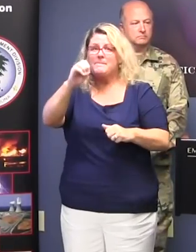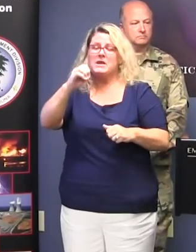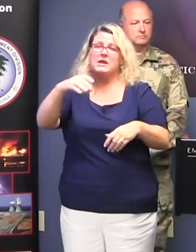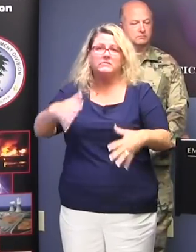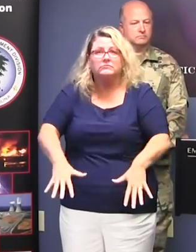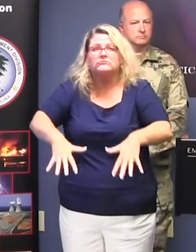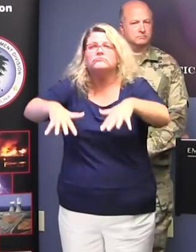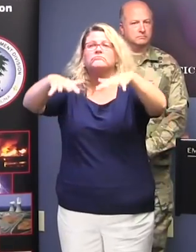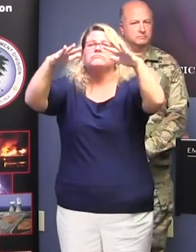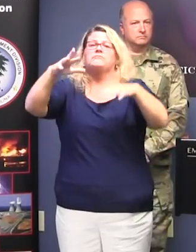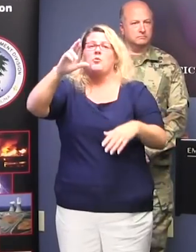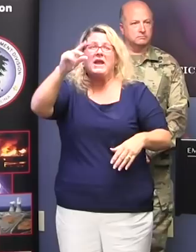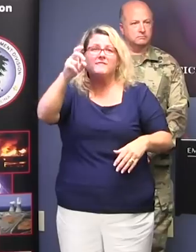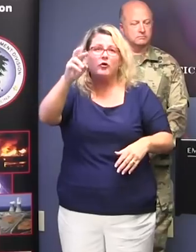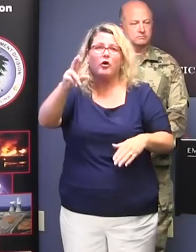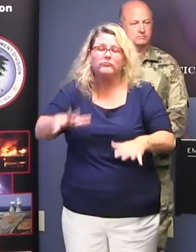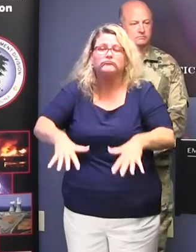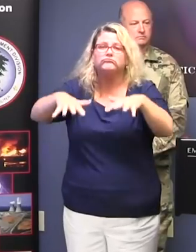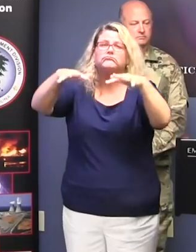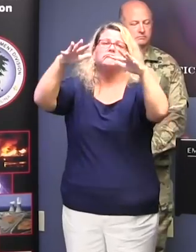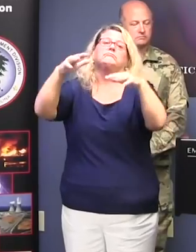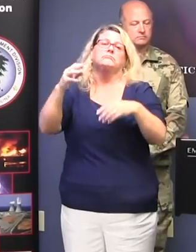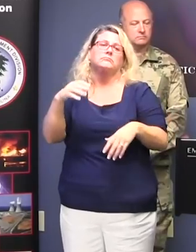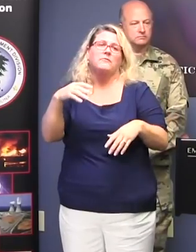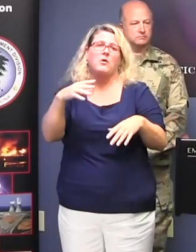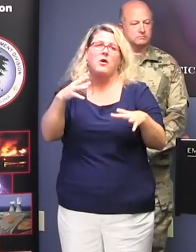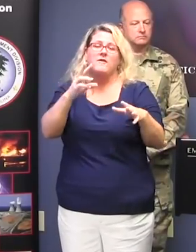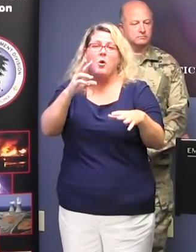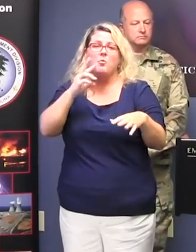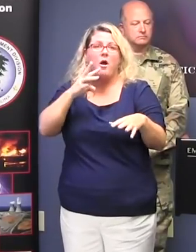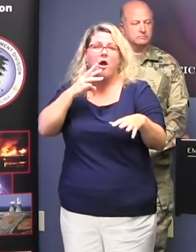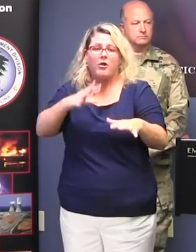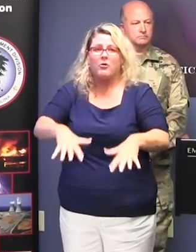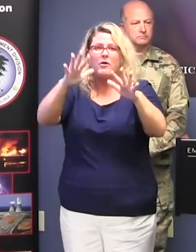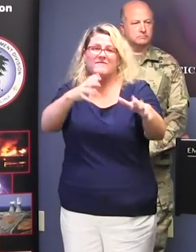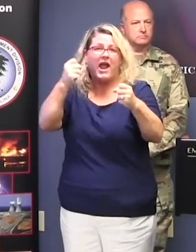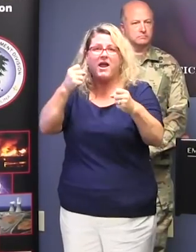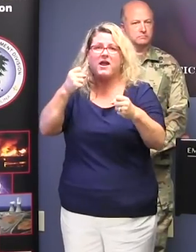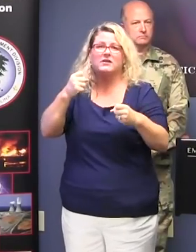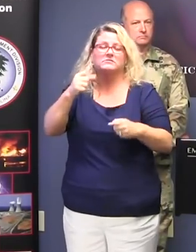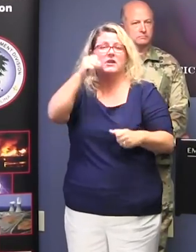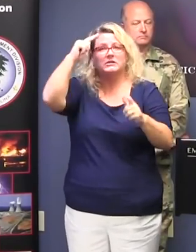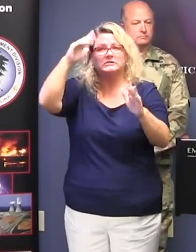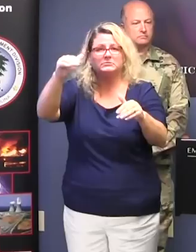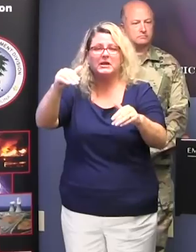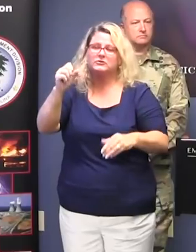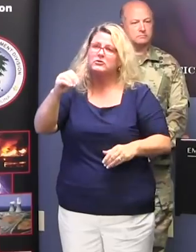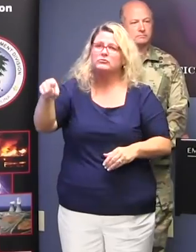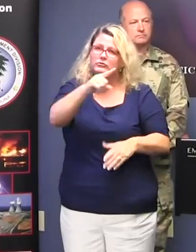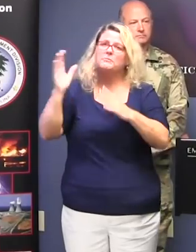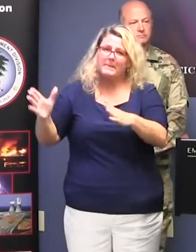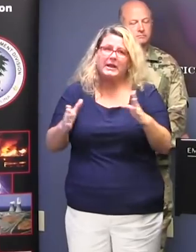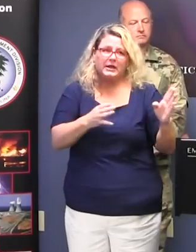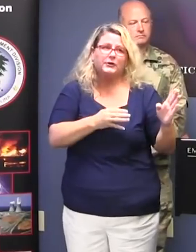and eventually river flooding, depending on the track. So at this point, it's still important to continue preparations. And again,